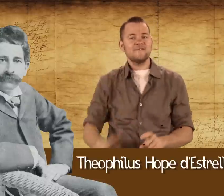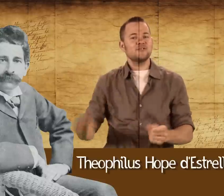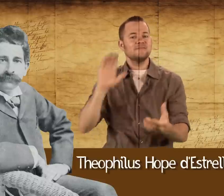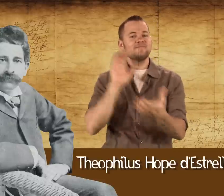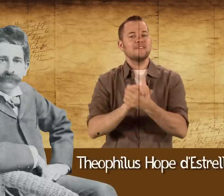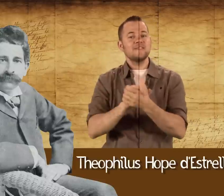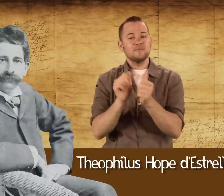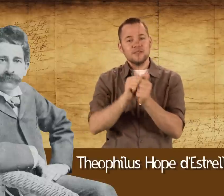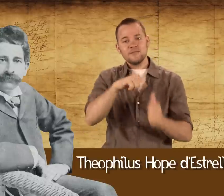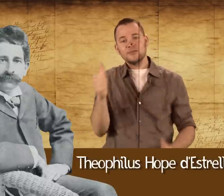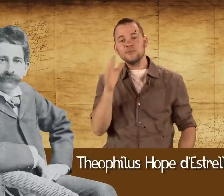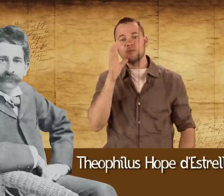He was never married.